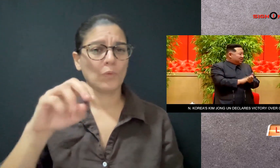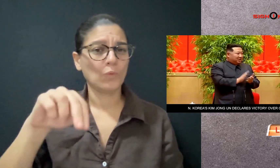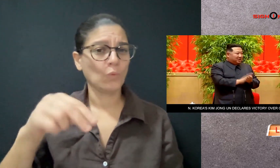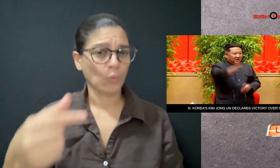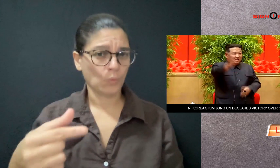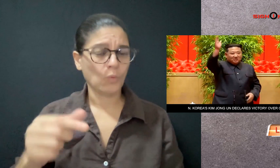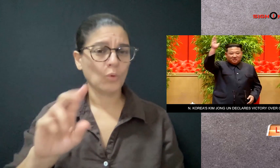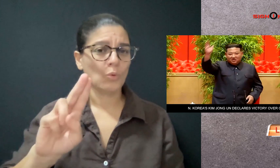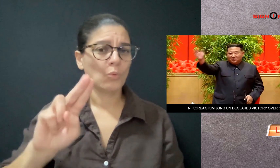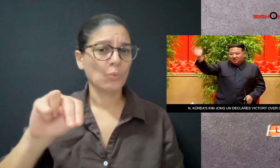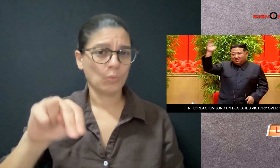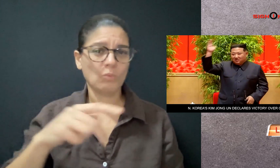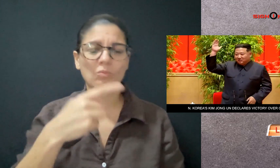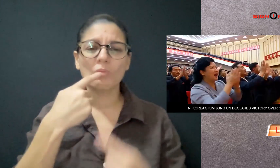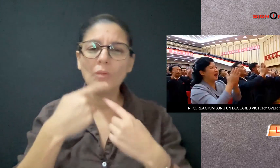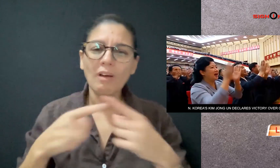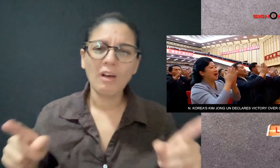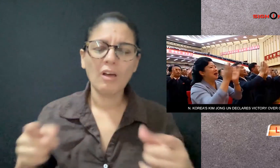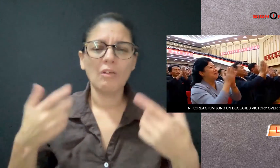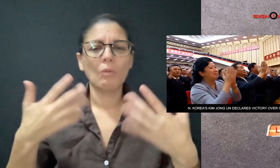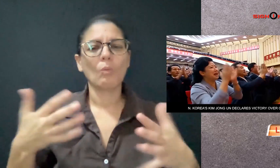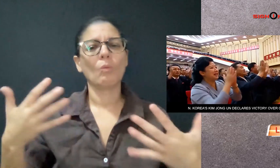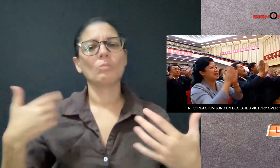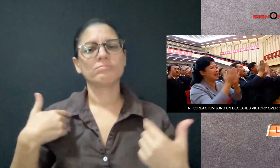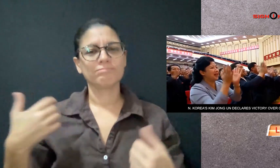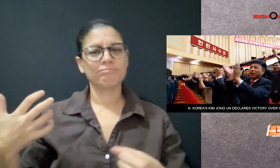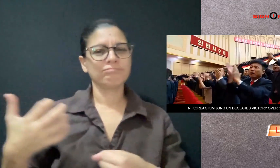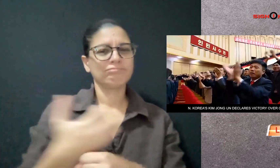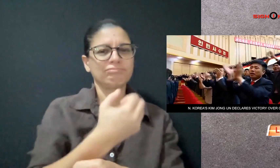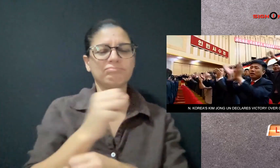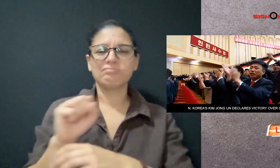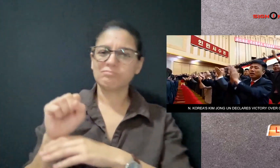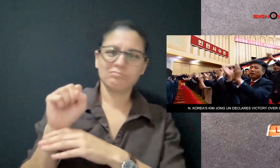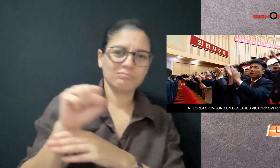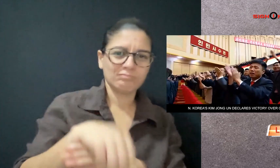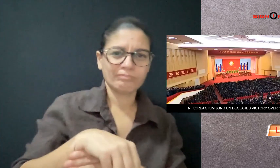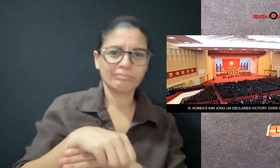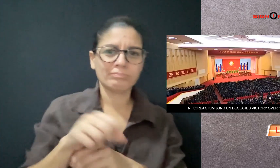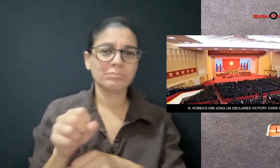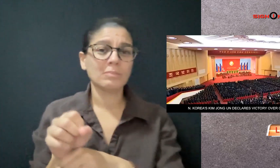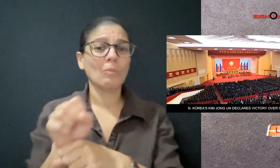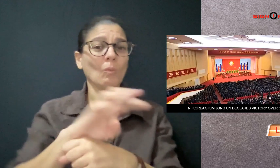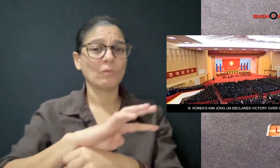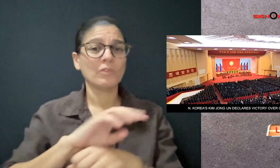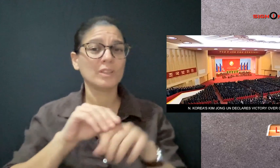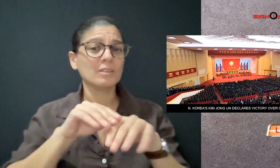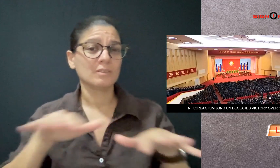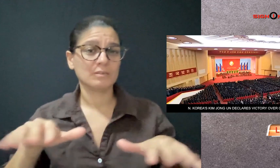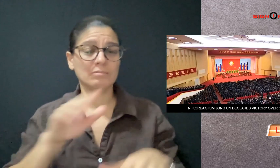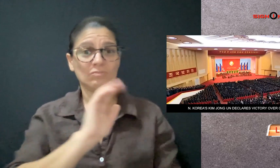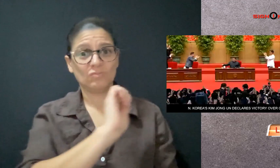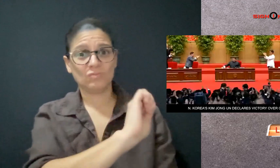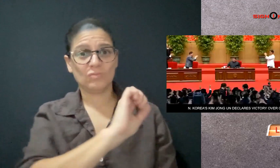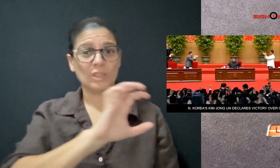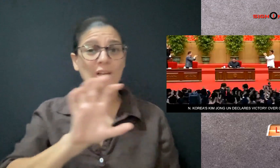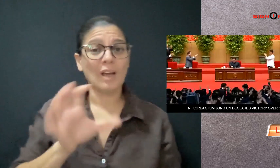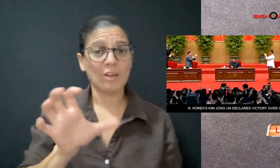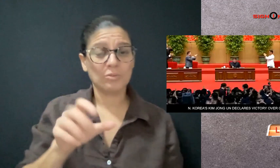North Korean leader Kim Jong-un declared victory over the coronavirus epidemic